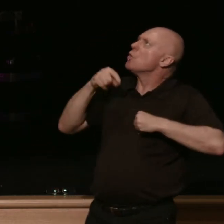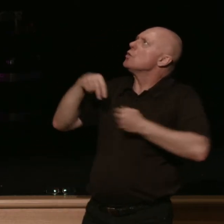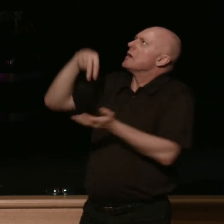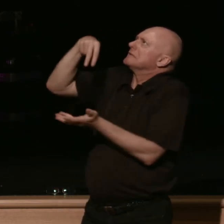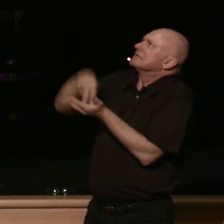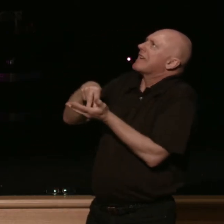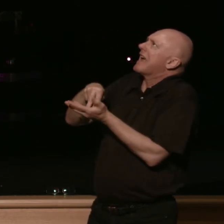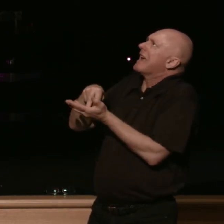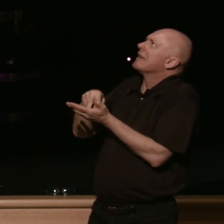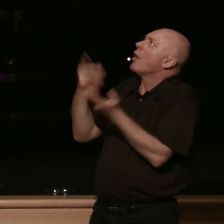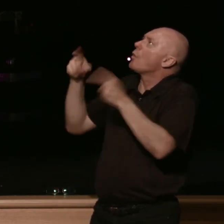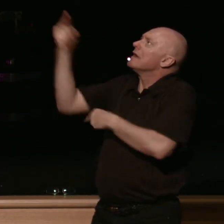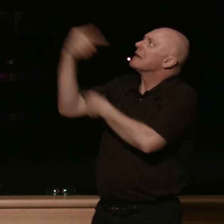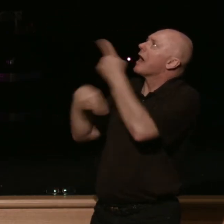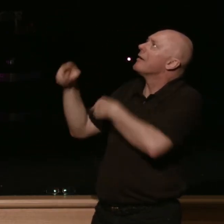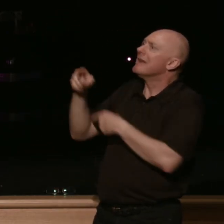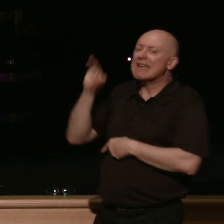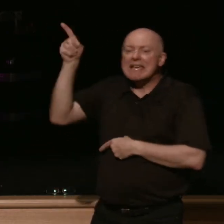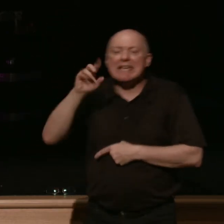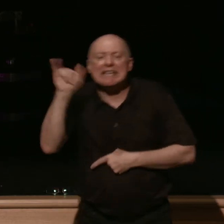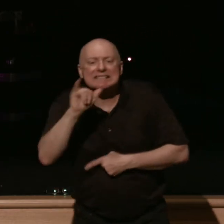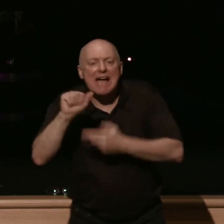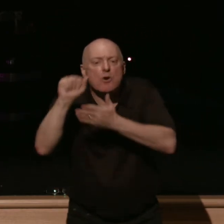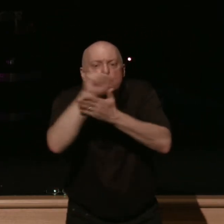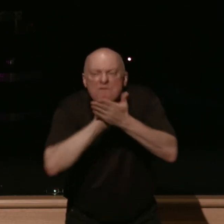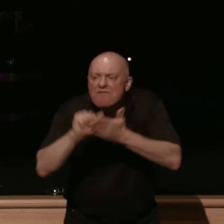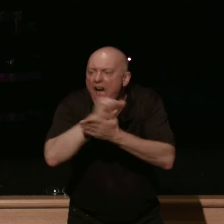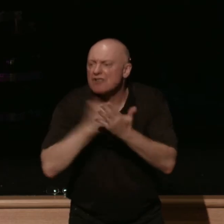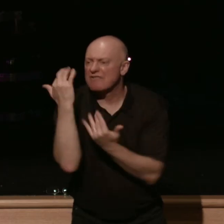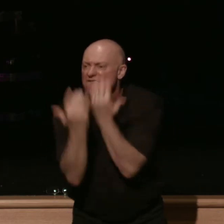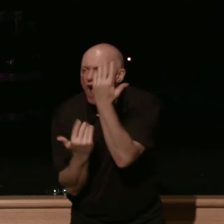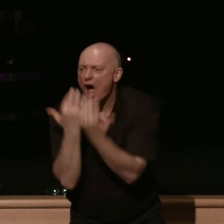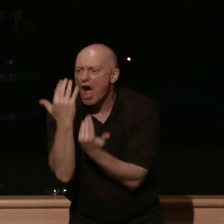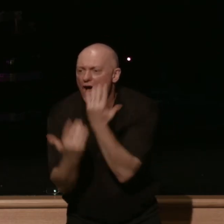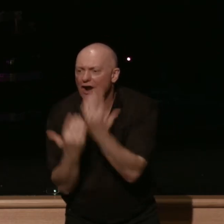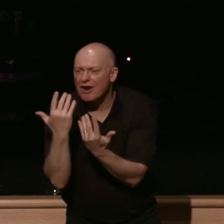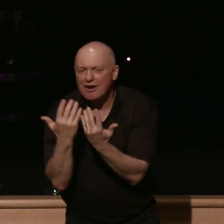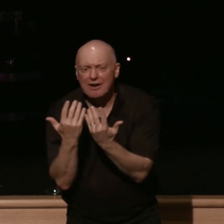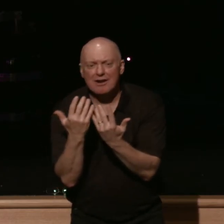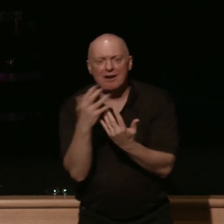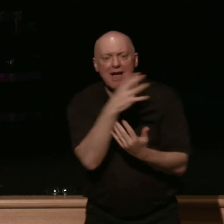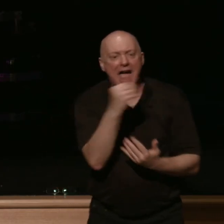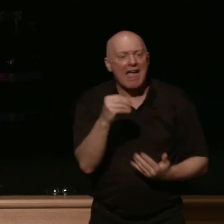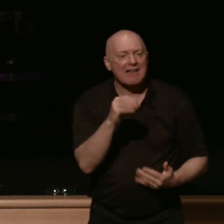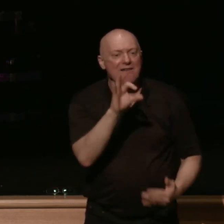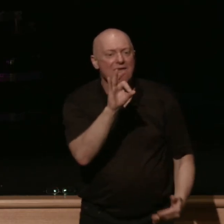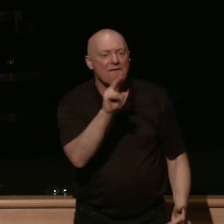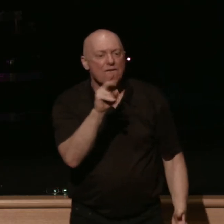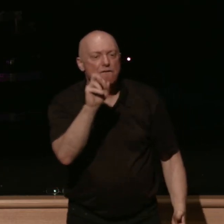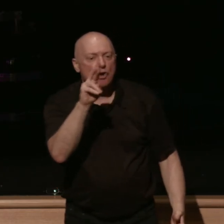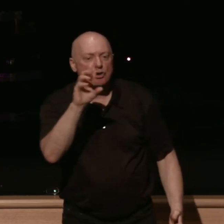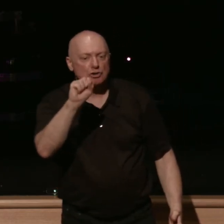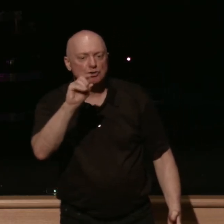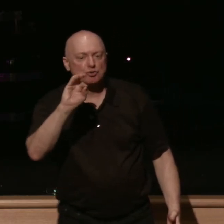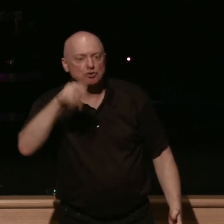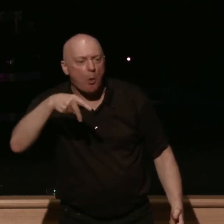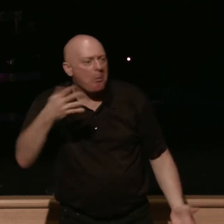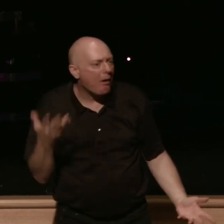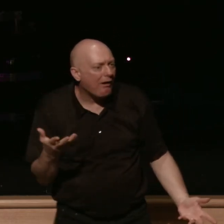appears for he's like a refiner's fire and a fuller's soap he will sit as a